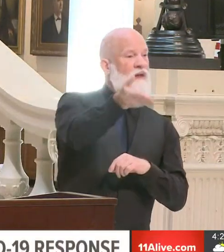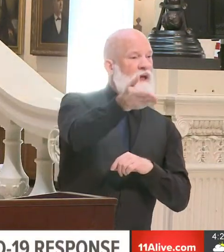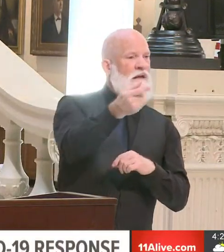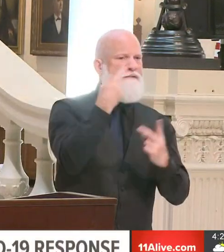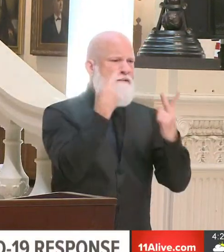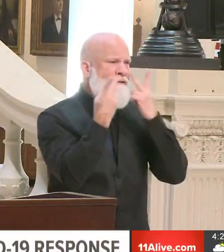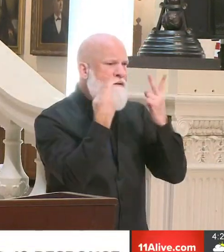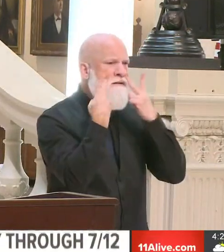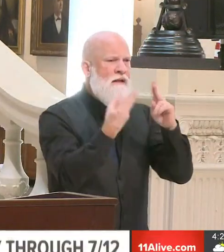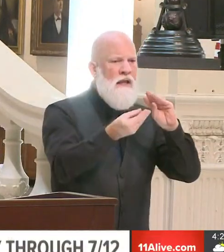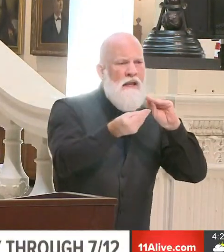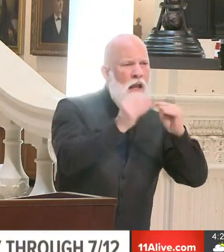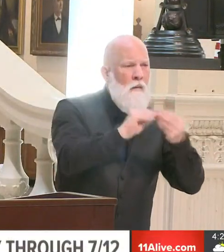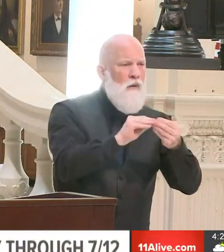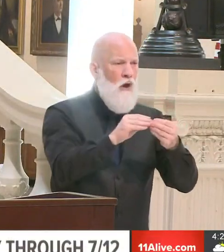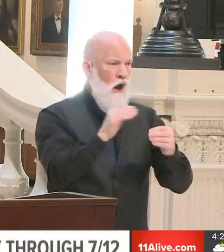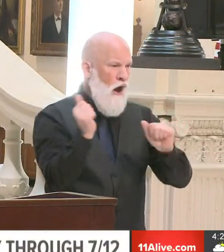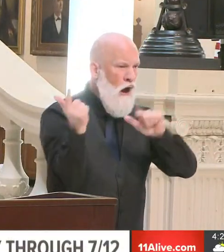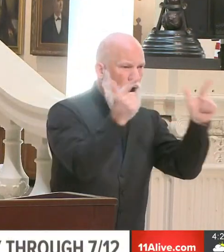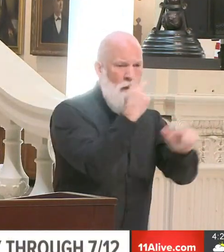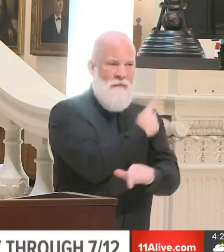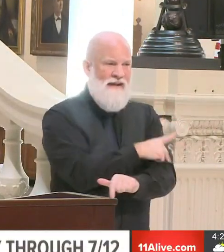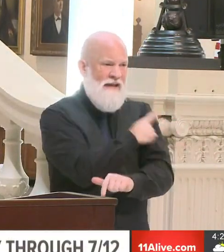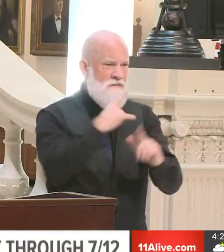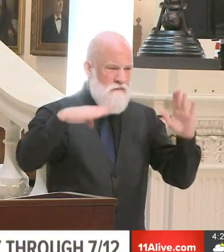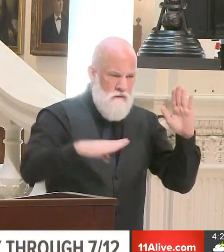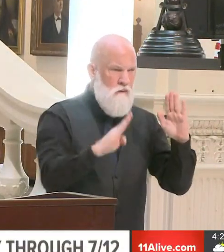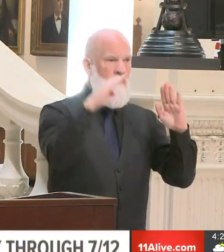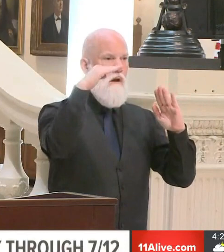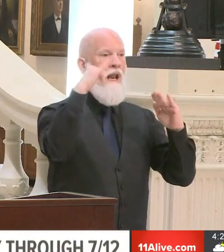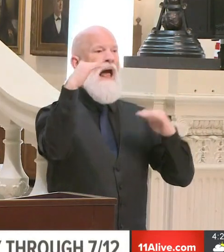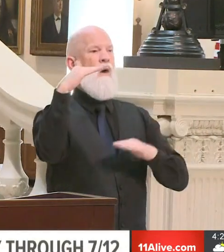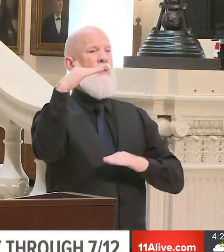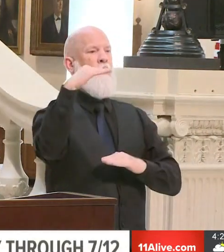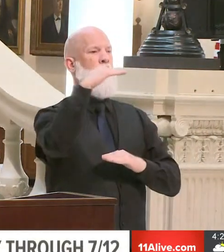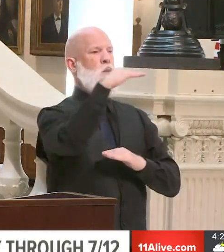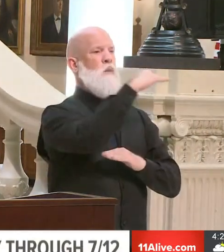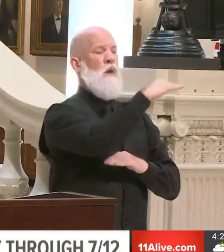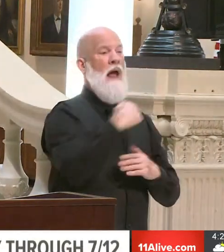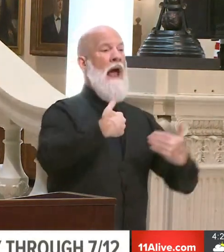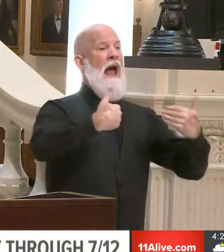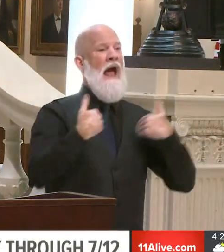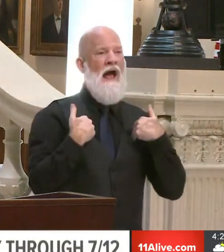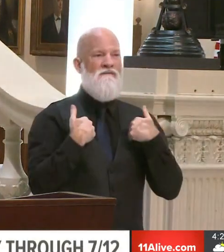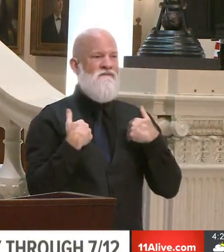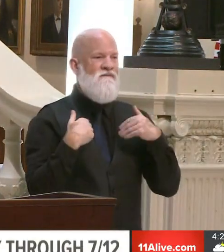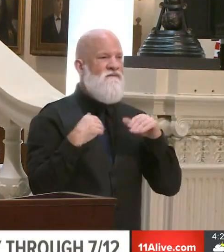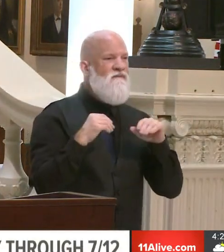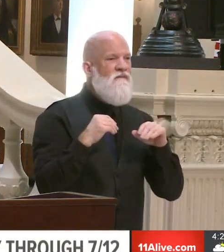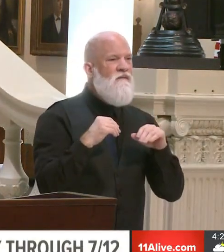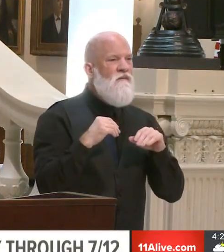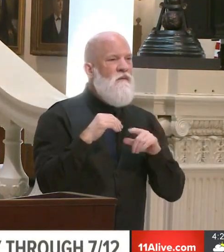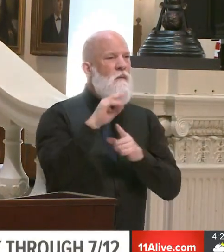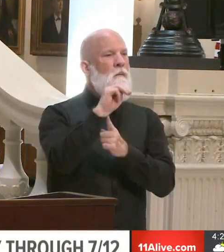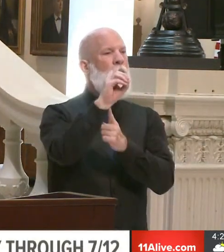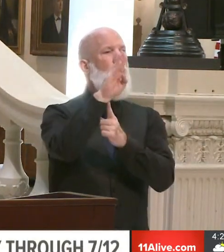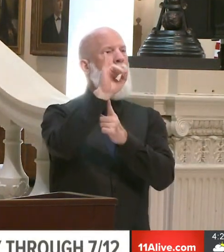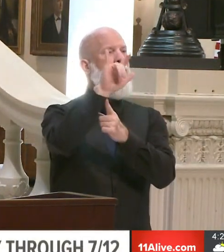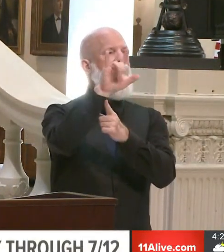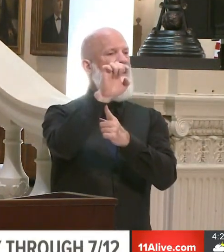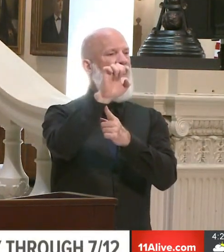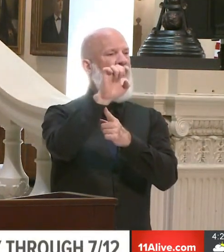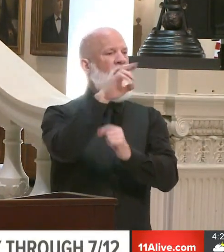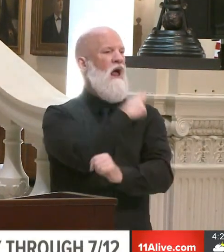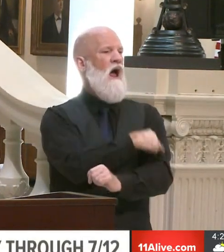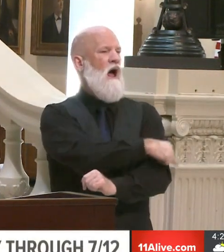unit up. Thankfully, I don't think it's had to be used yet or or sending patients to other folks other places.